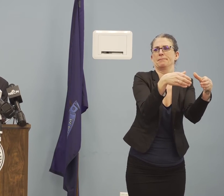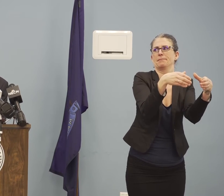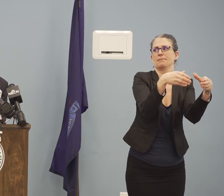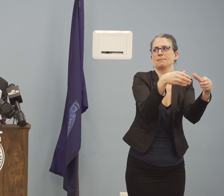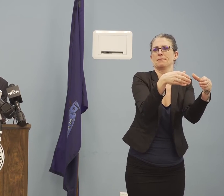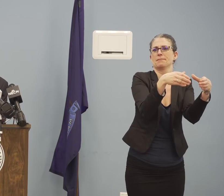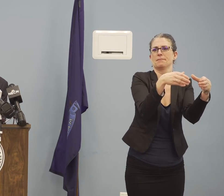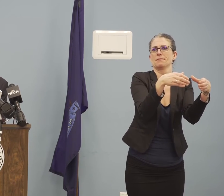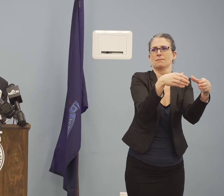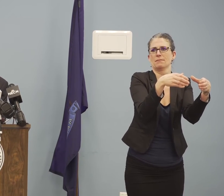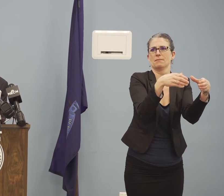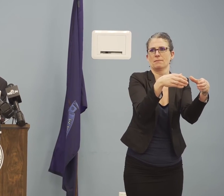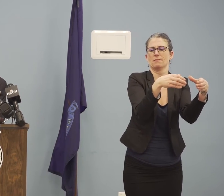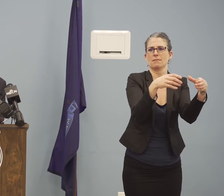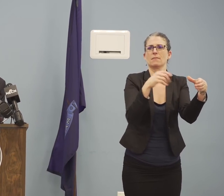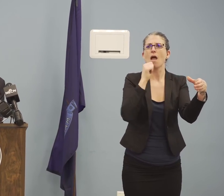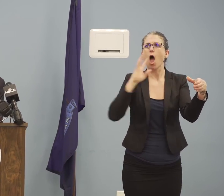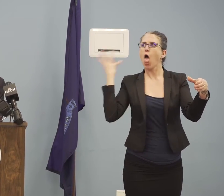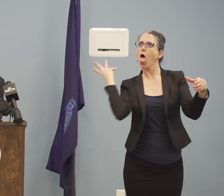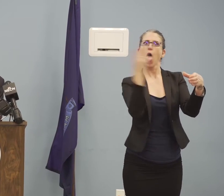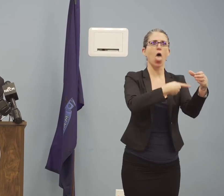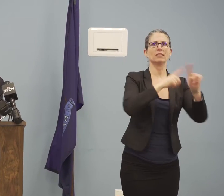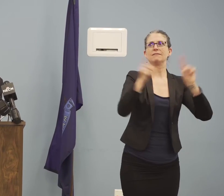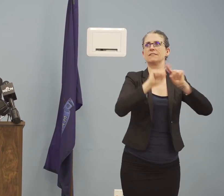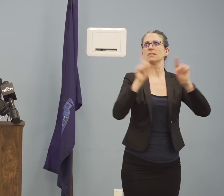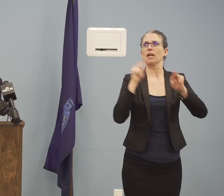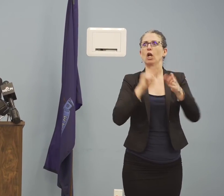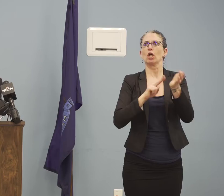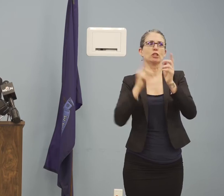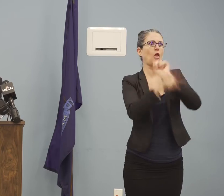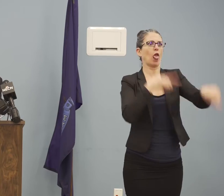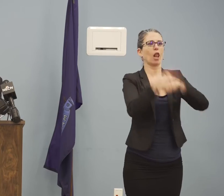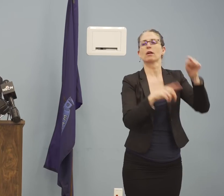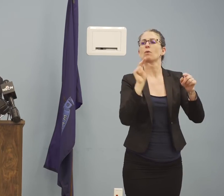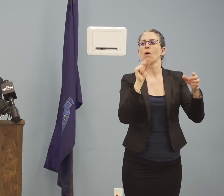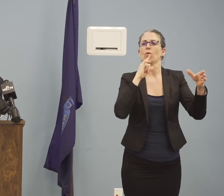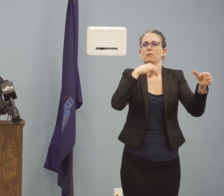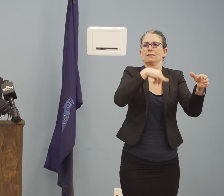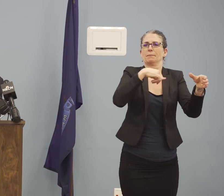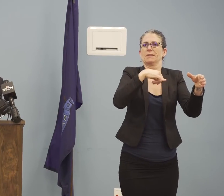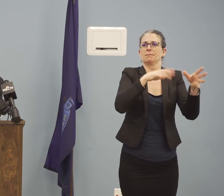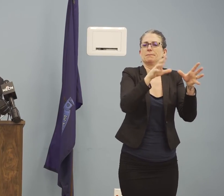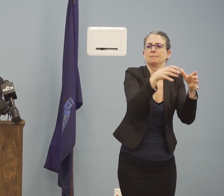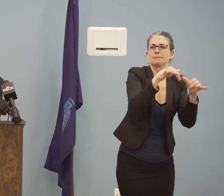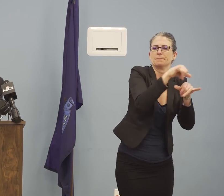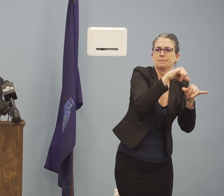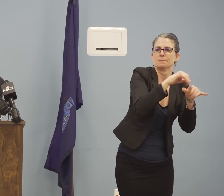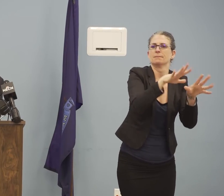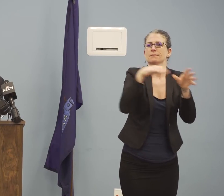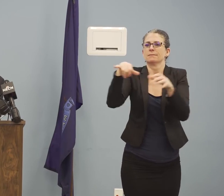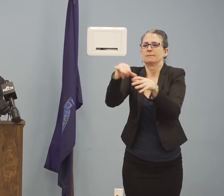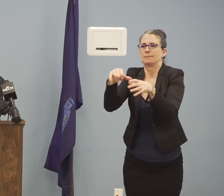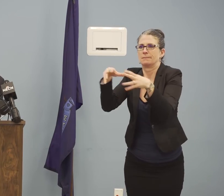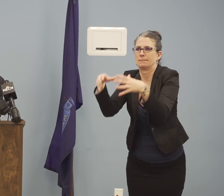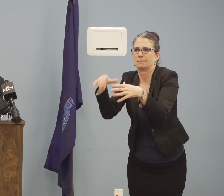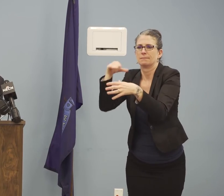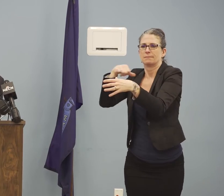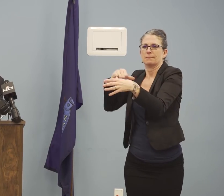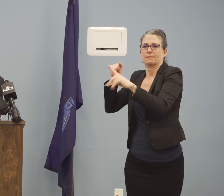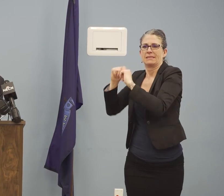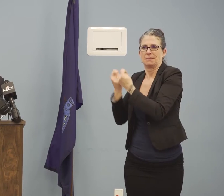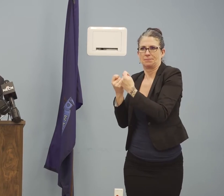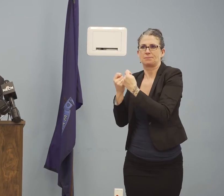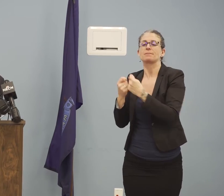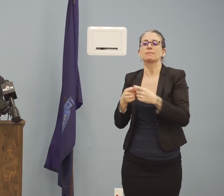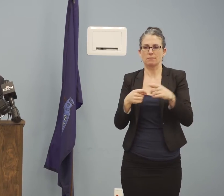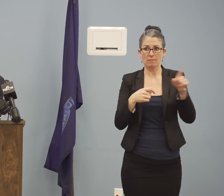which we forego other vital social and medical services only because of the coronavirus. We have to be